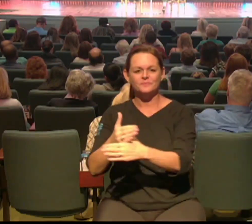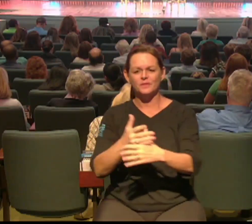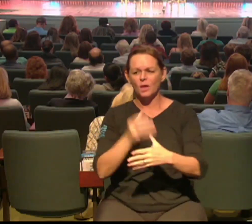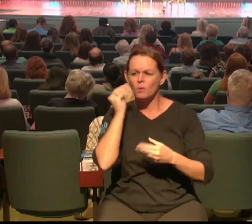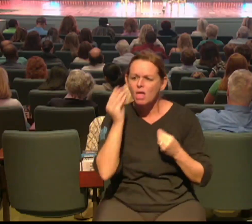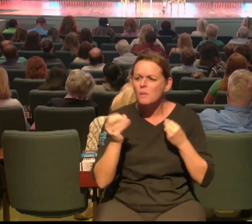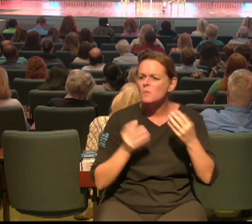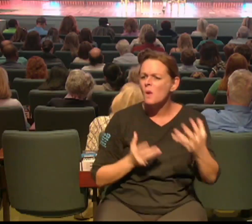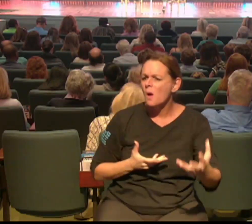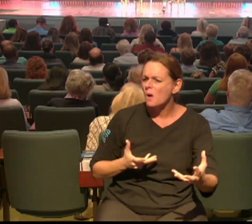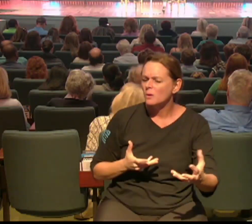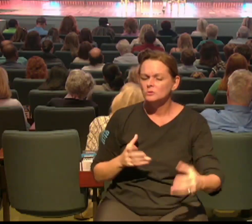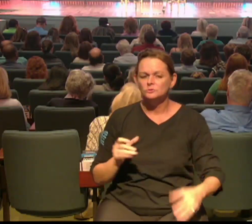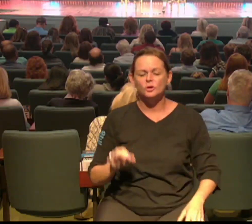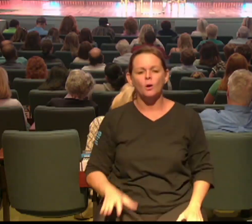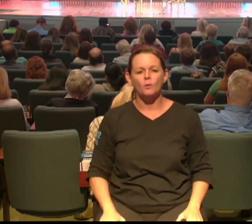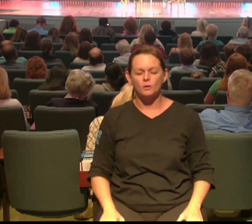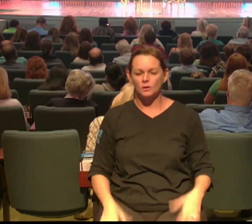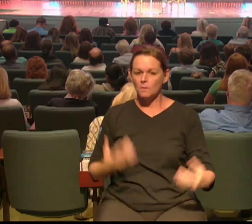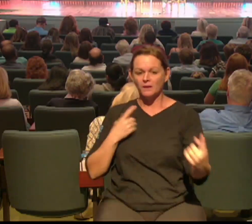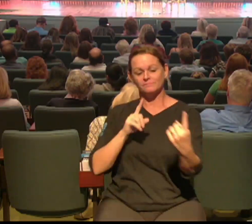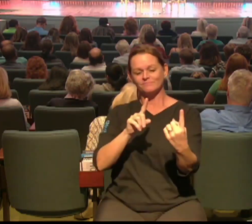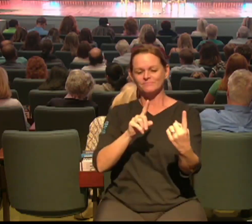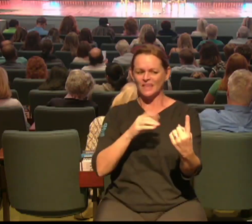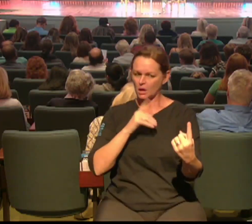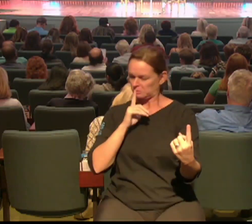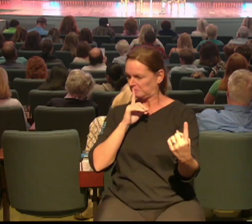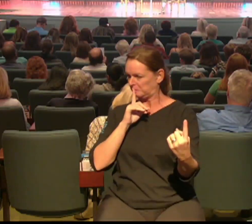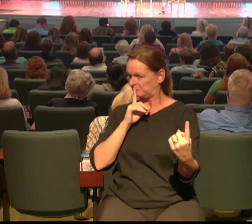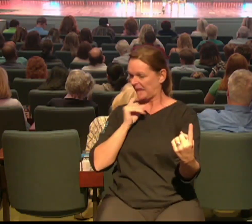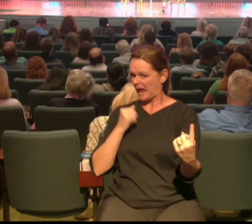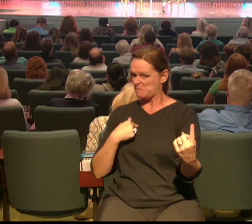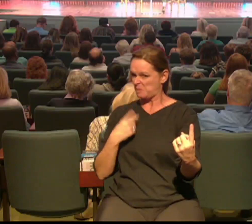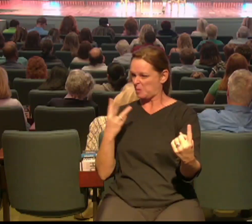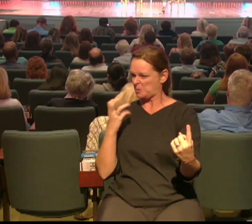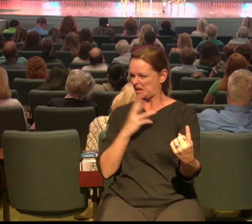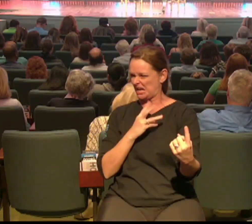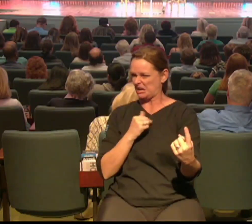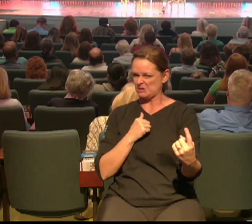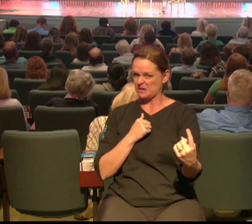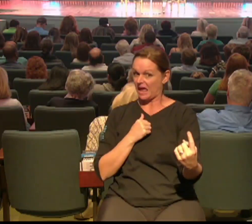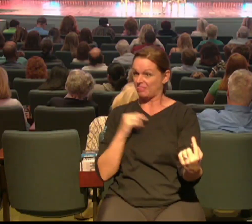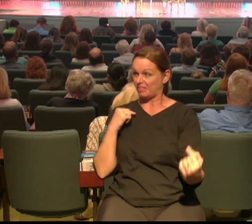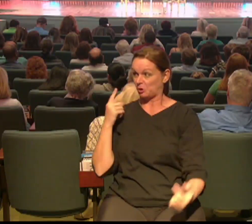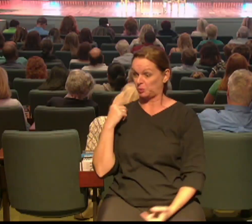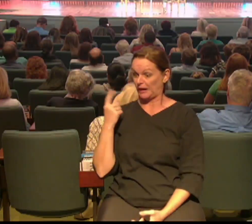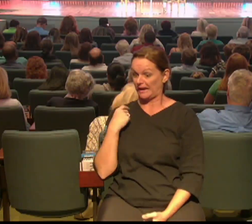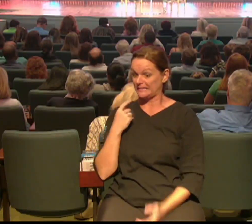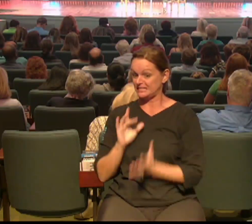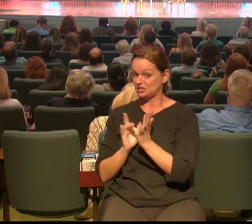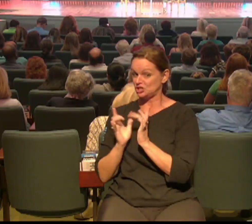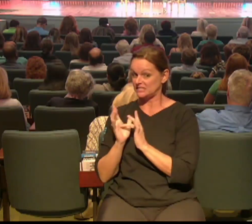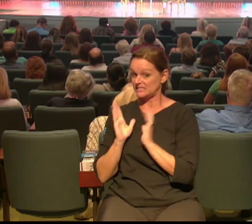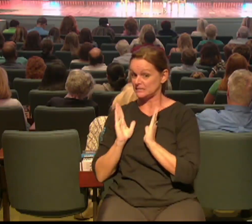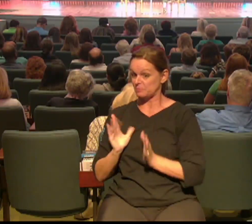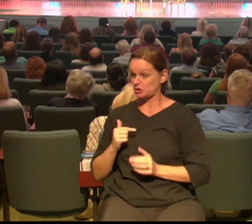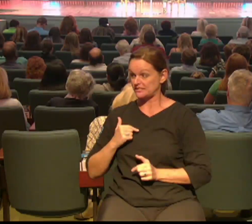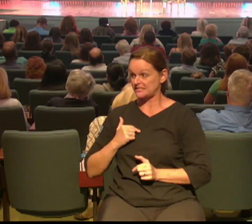like what if we come off weird I don't want to come off weird to these people like a crazy have you seen crazy Jesus people yeah there's a lot of weird there's weird